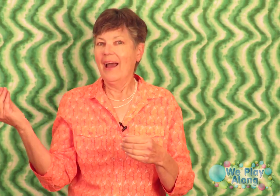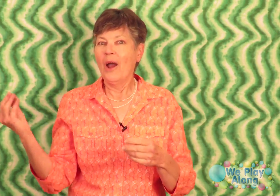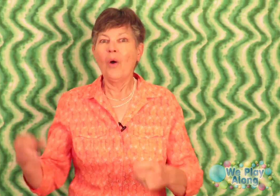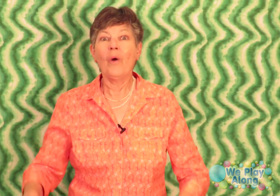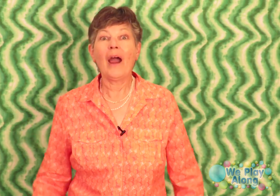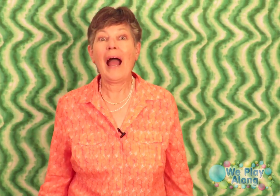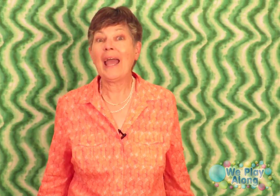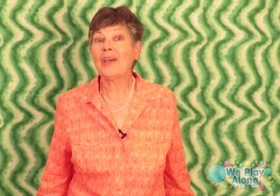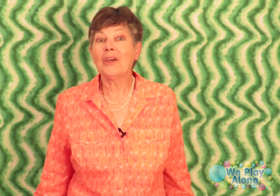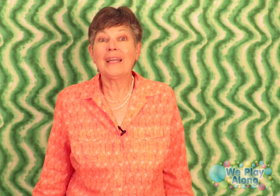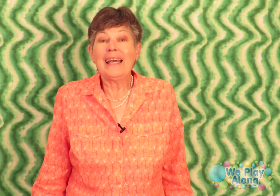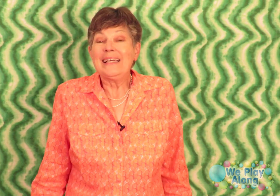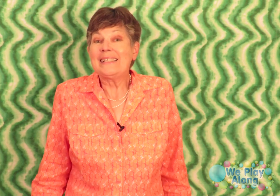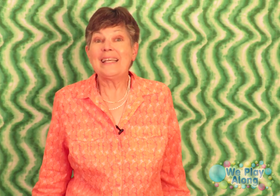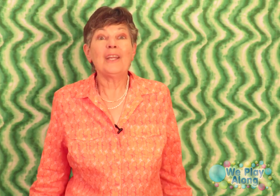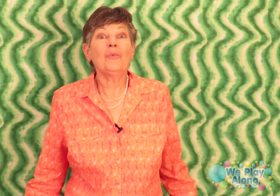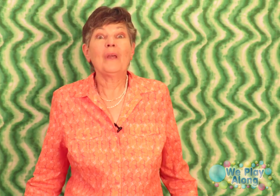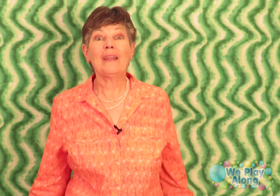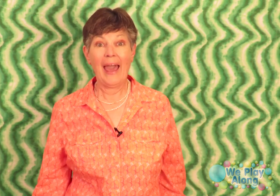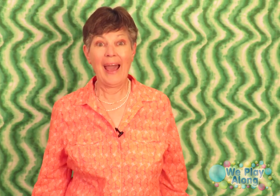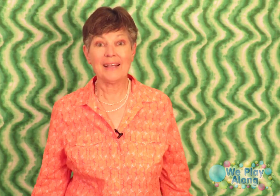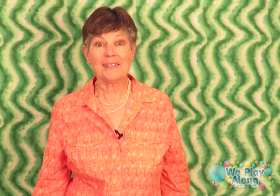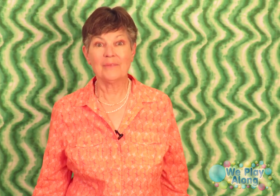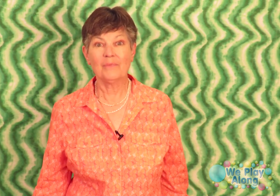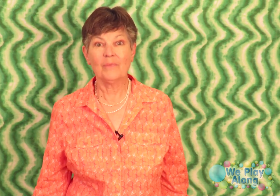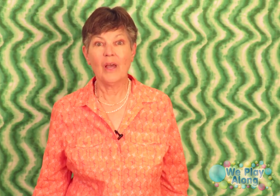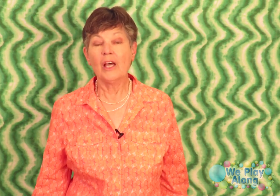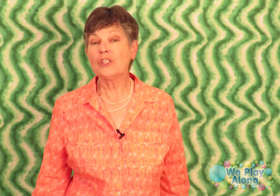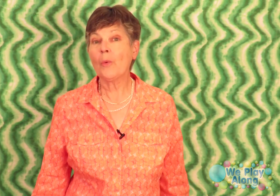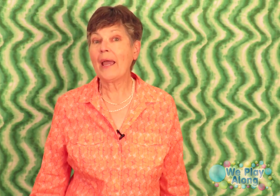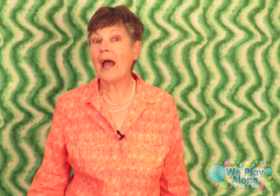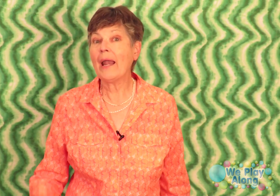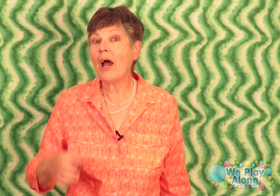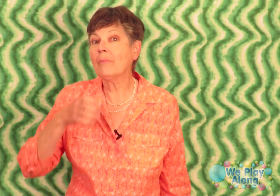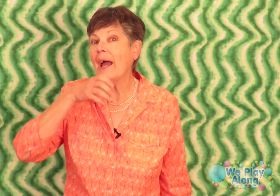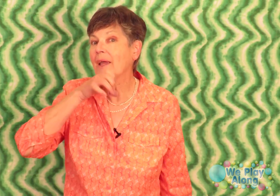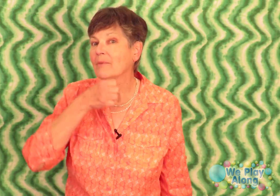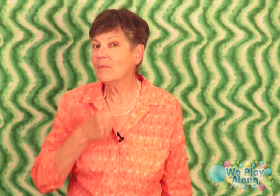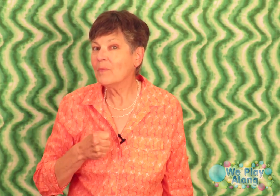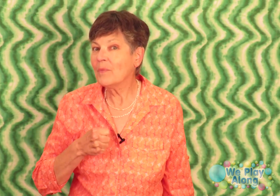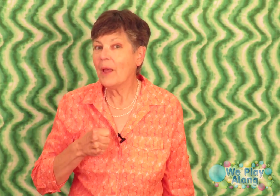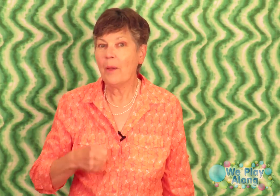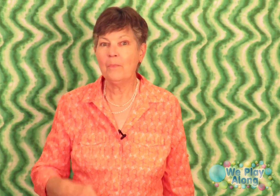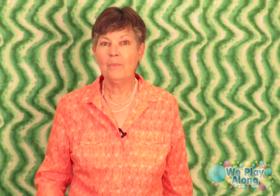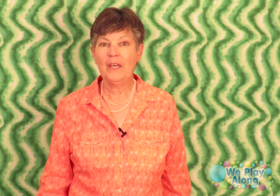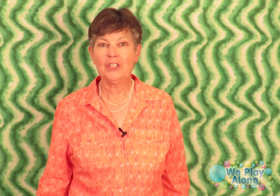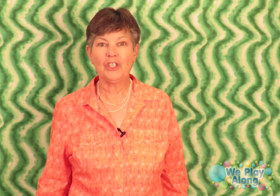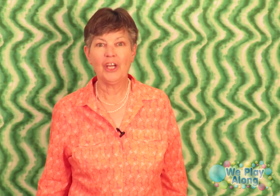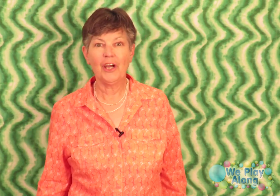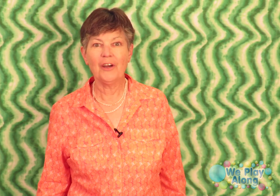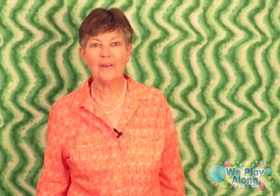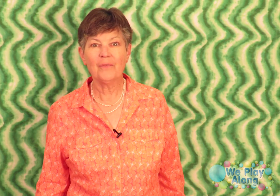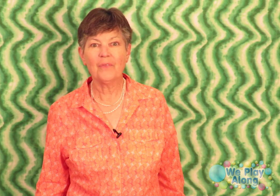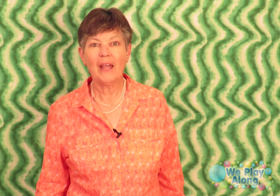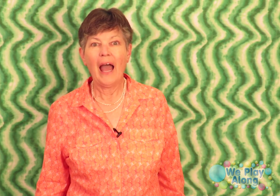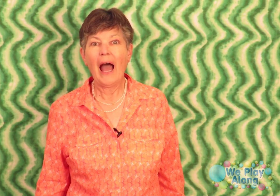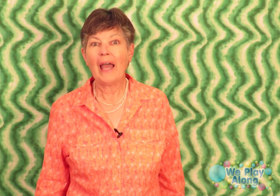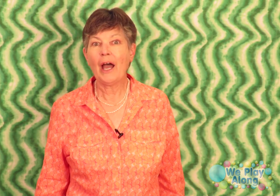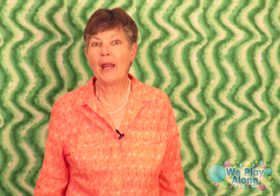where I could sit and relax so I got out my beach chair I got